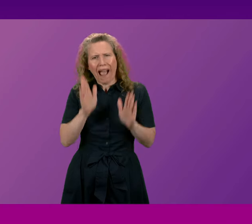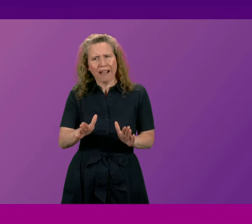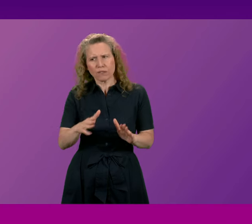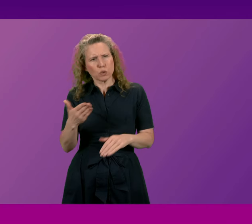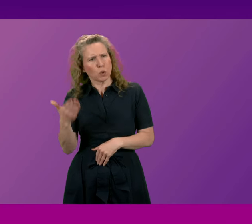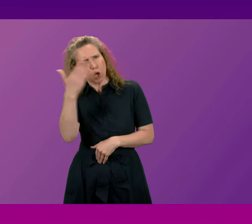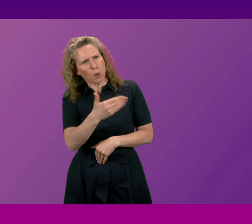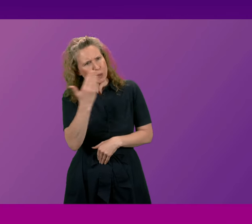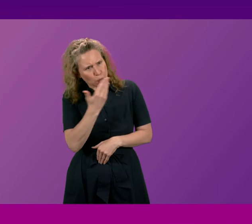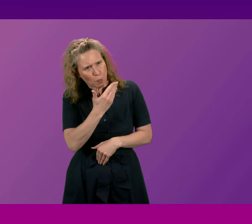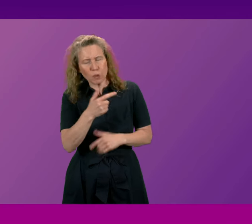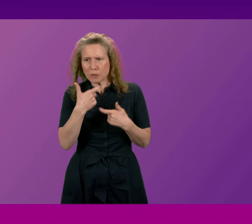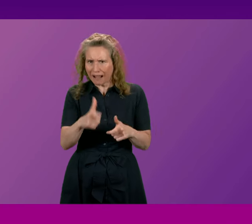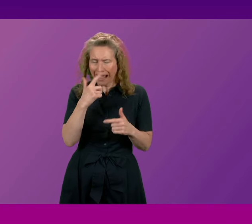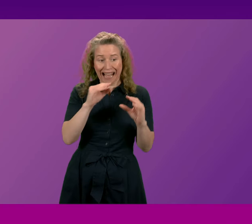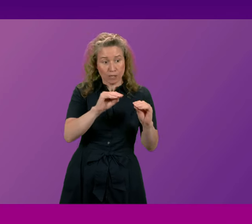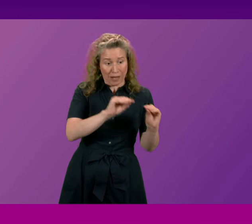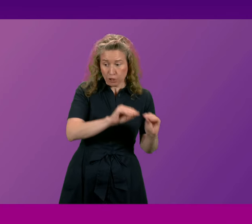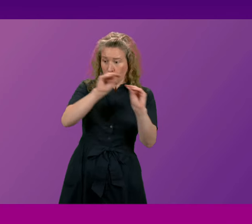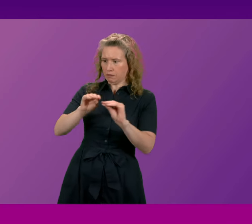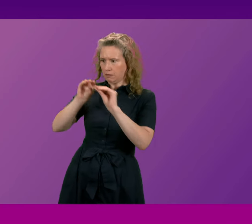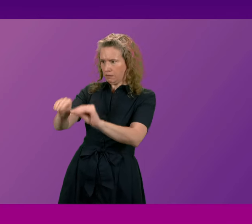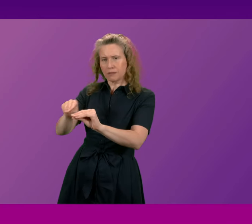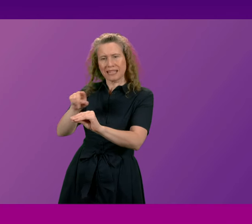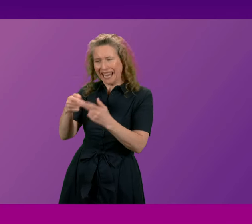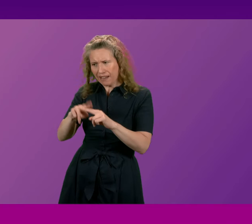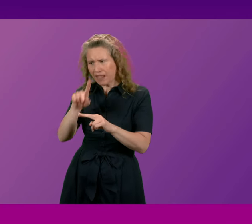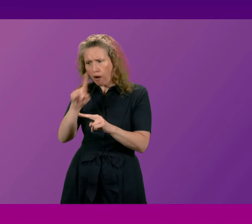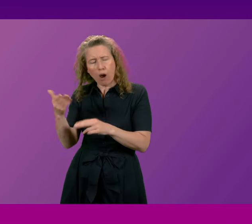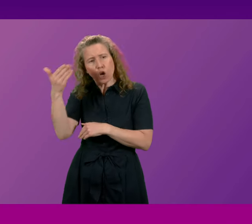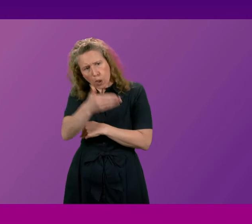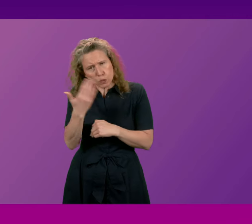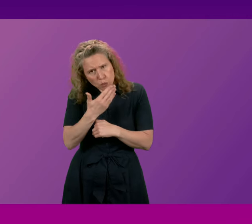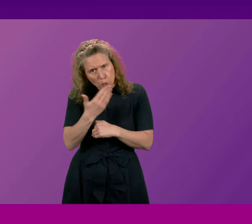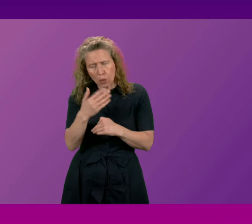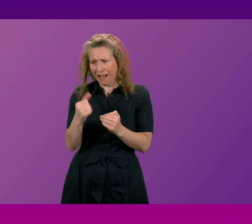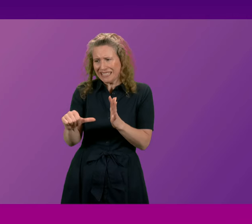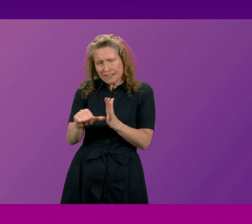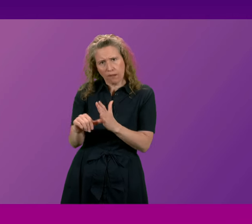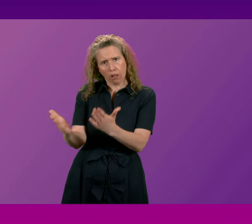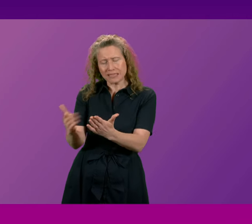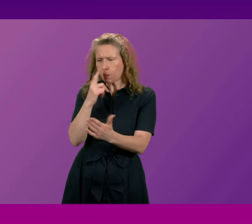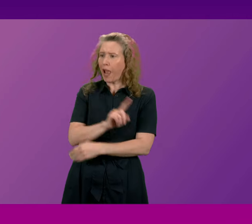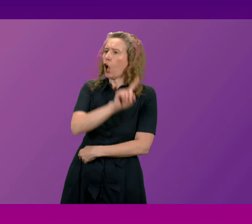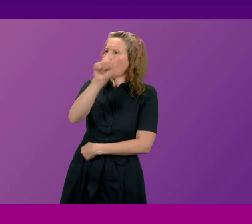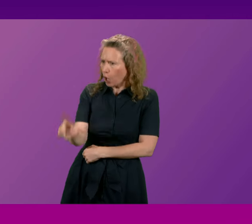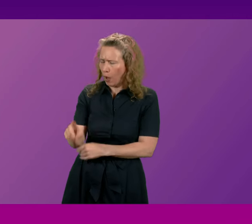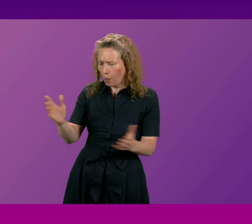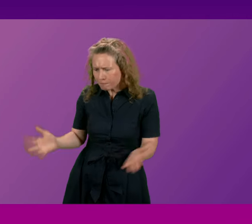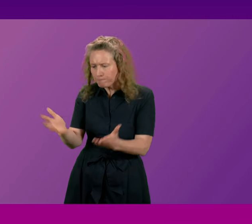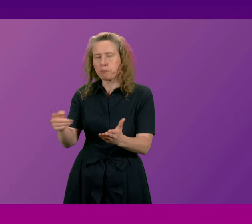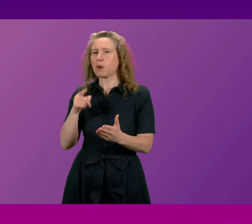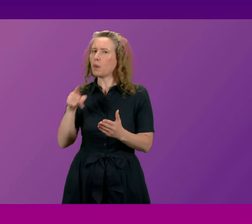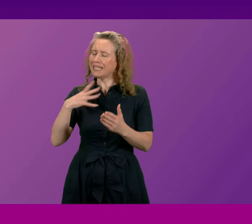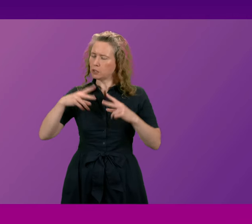with their education by taking their education to them if there is a difficulty getting them into school and that's part of the measures that are being exhausted